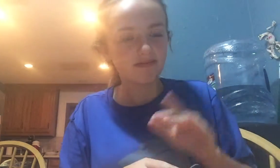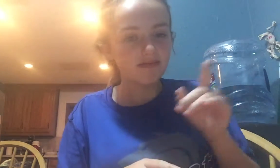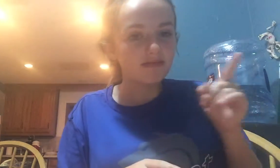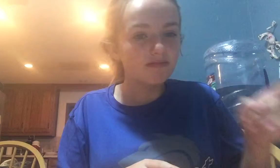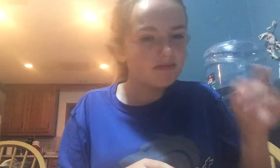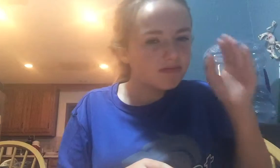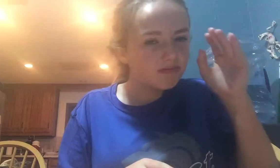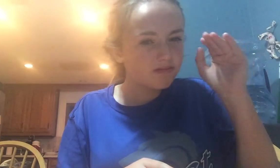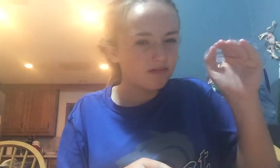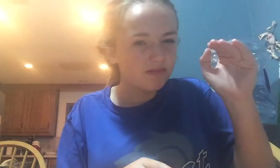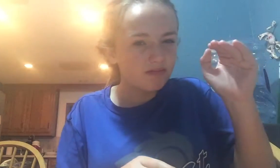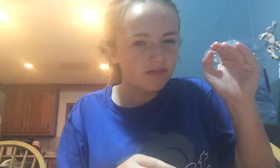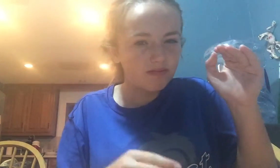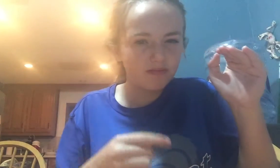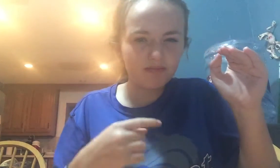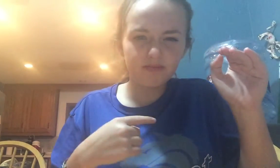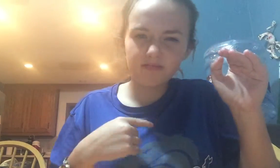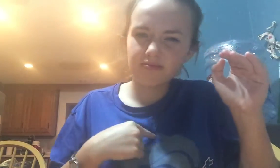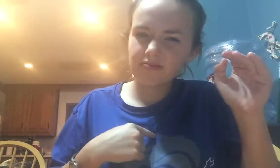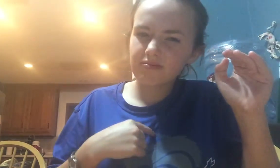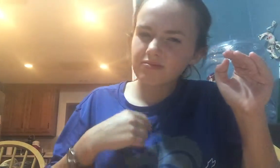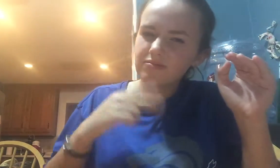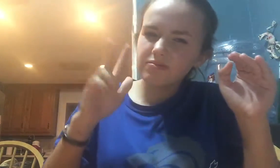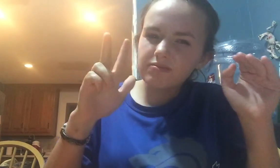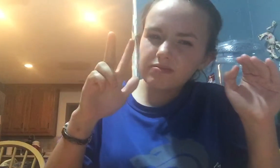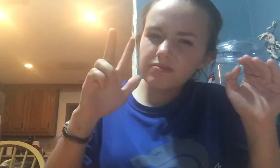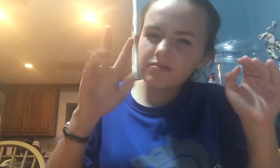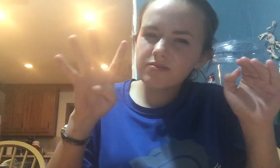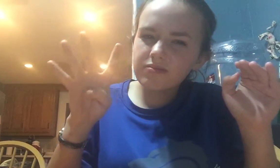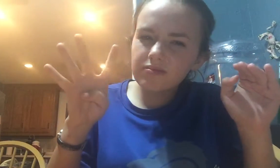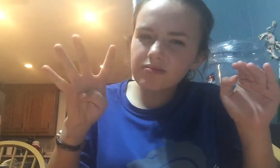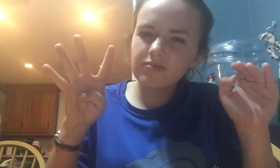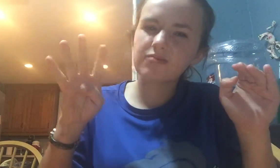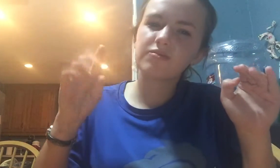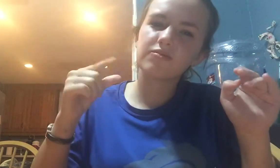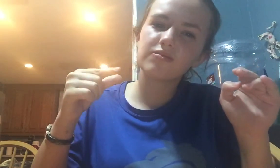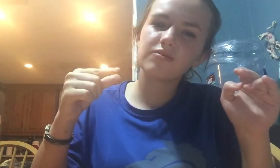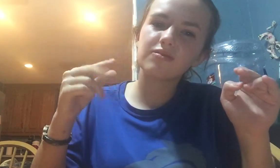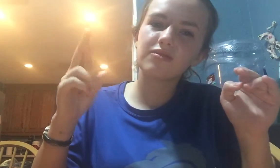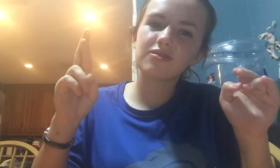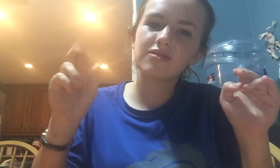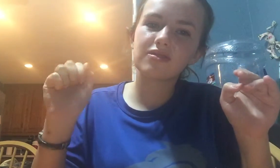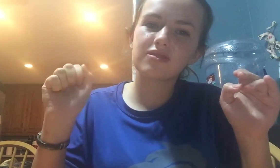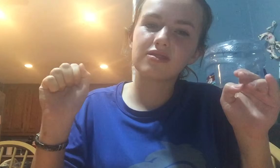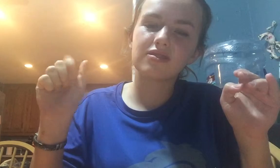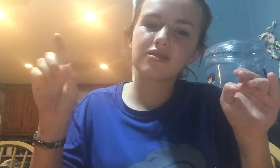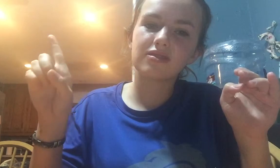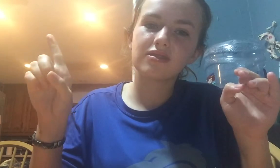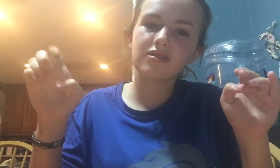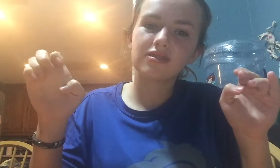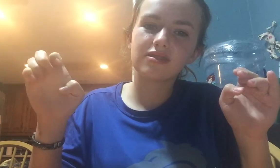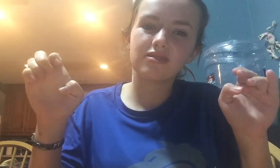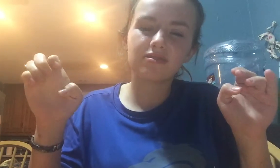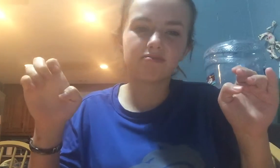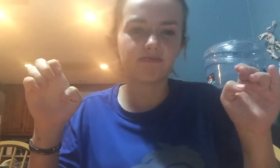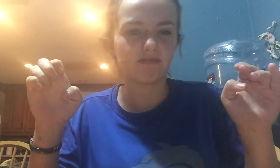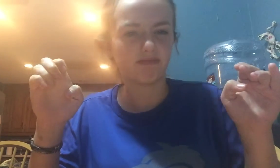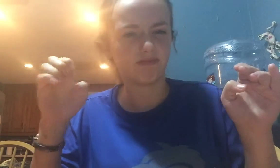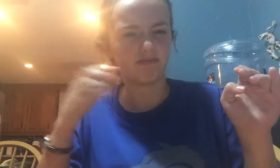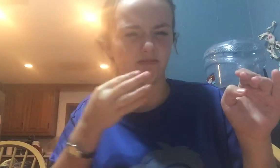She was really short. I was like third, fourth grade, maybe nine or